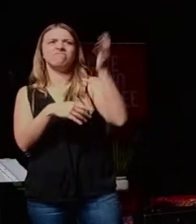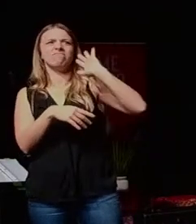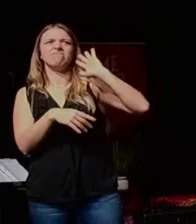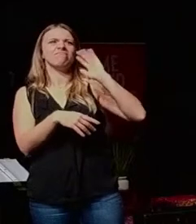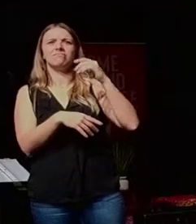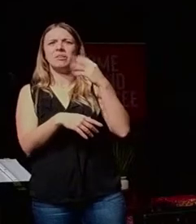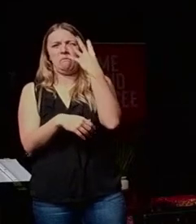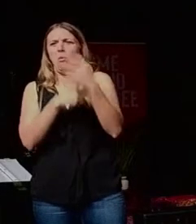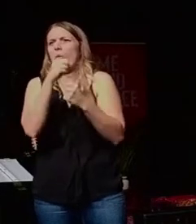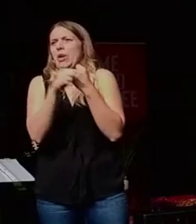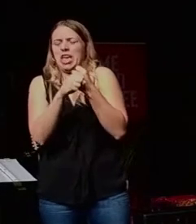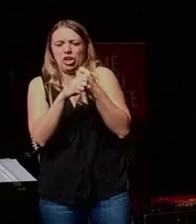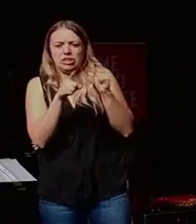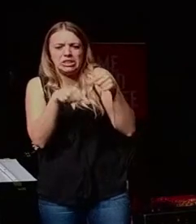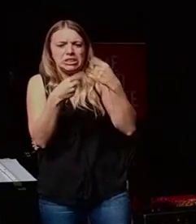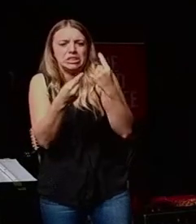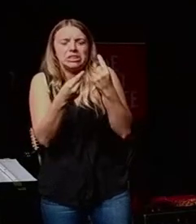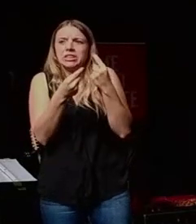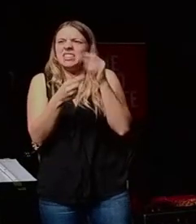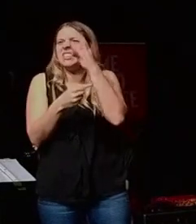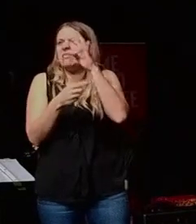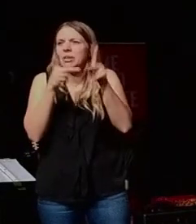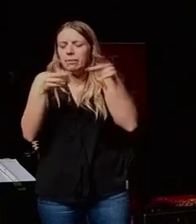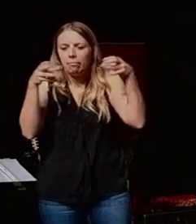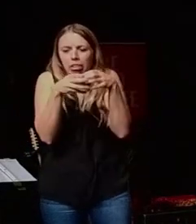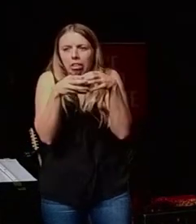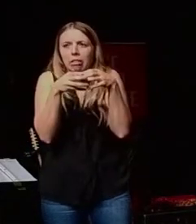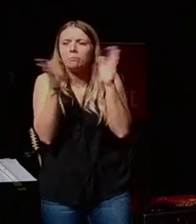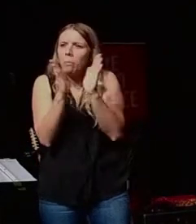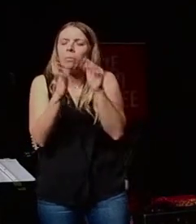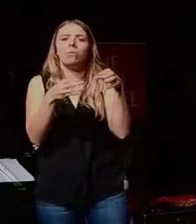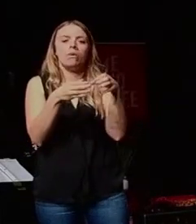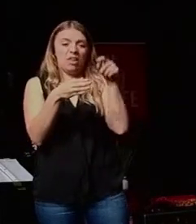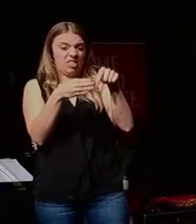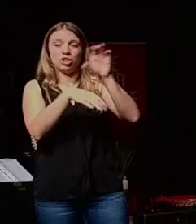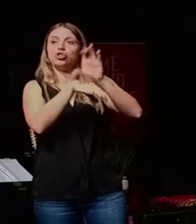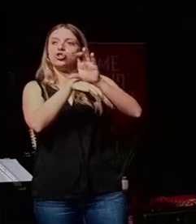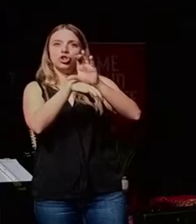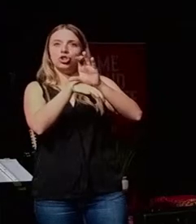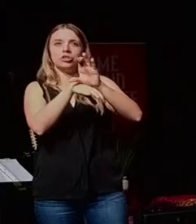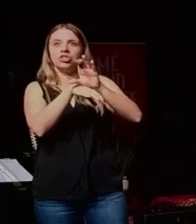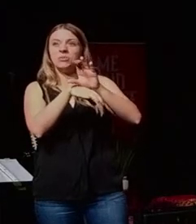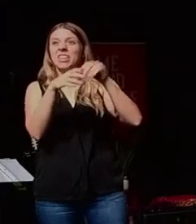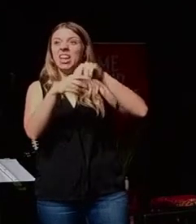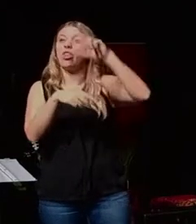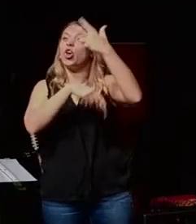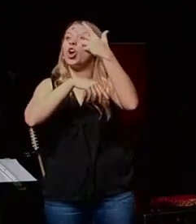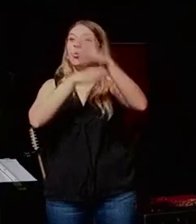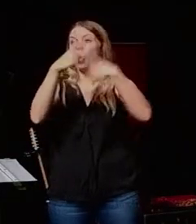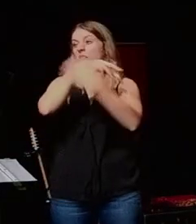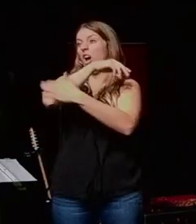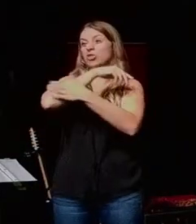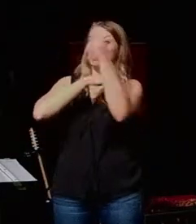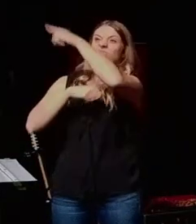in the making. It was planted by a group of like 17 people. And this church was, you know, in a third world country and most